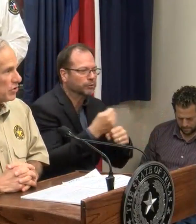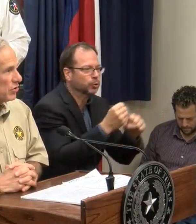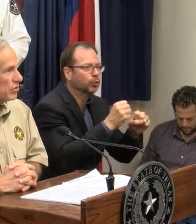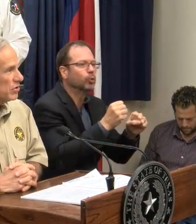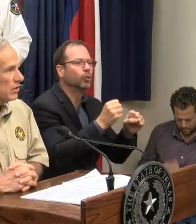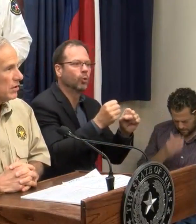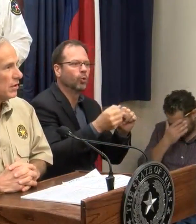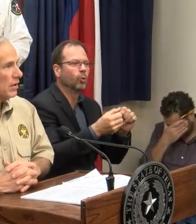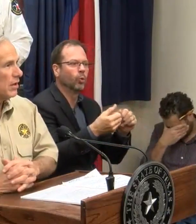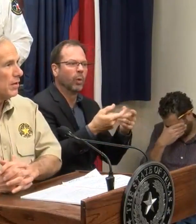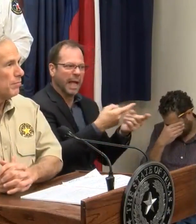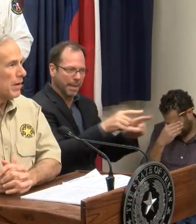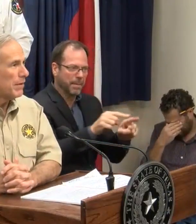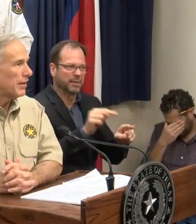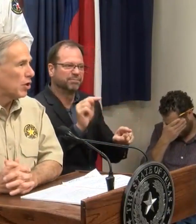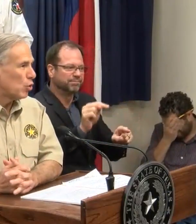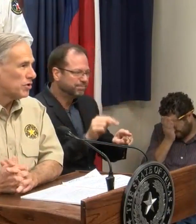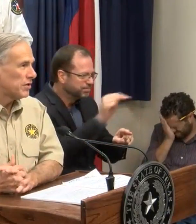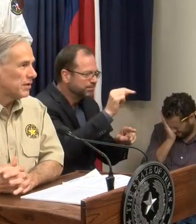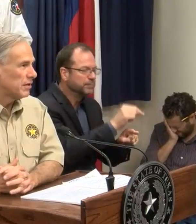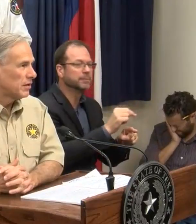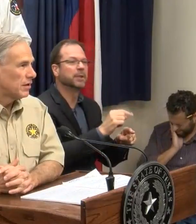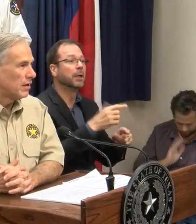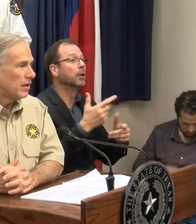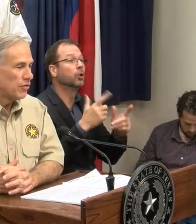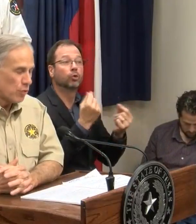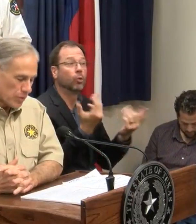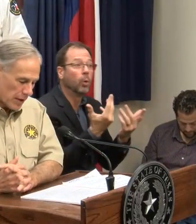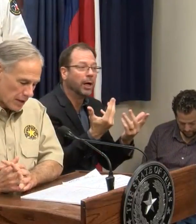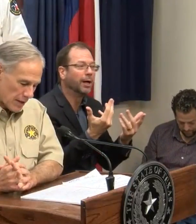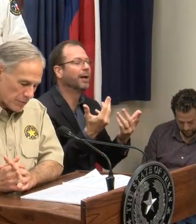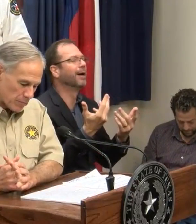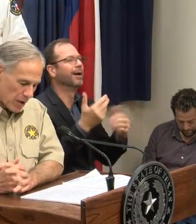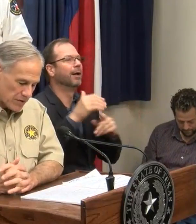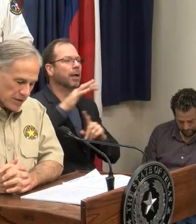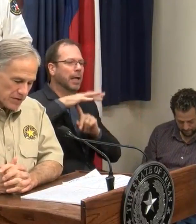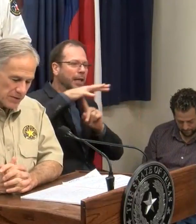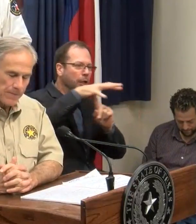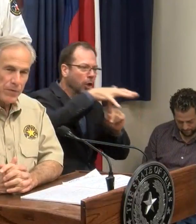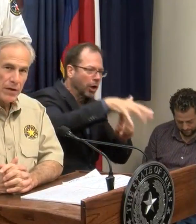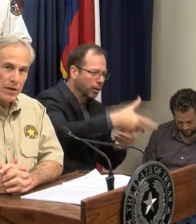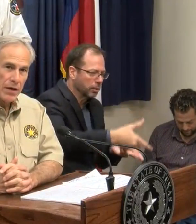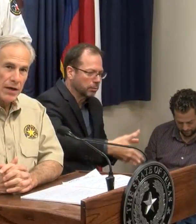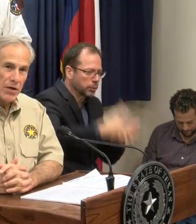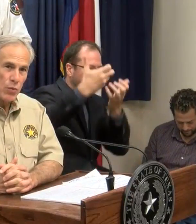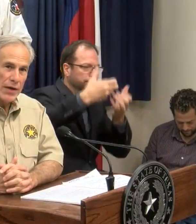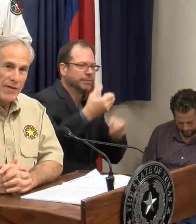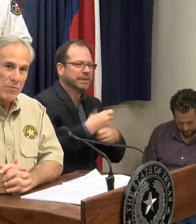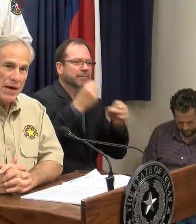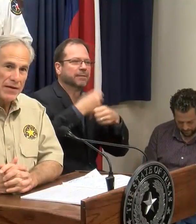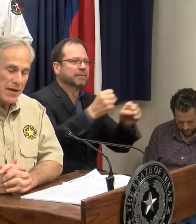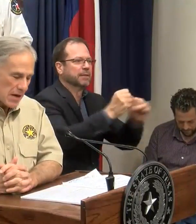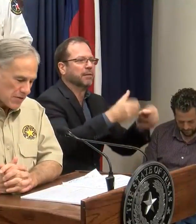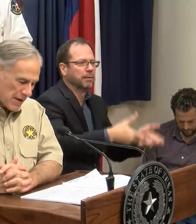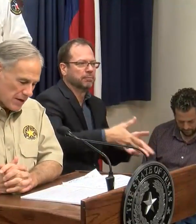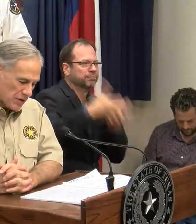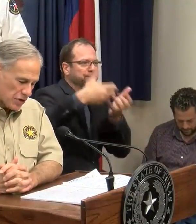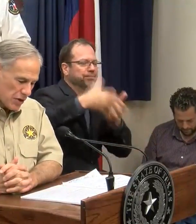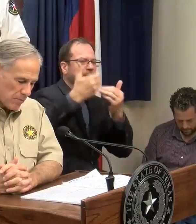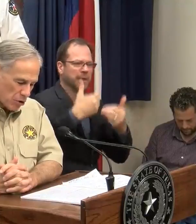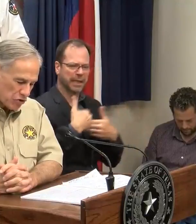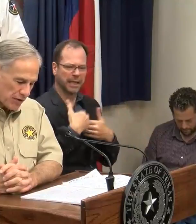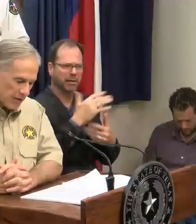operations, primarily hoisting through the helicopter process, and we have about 1